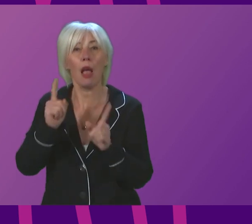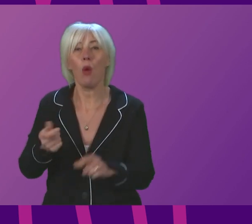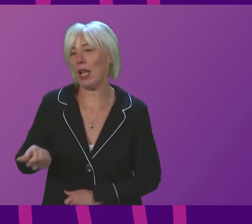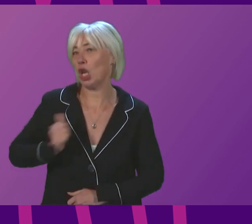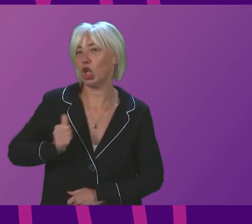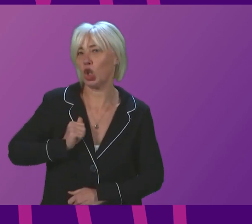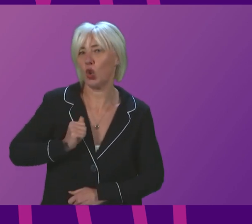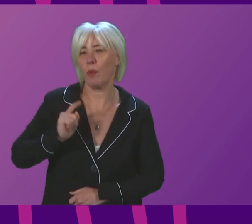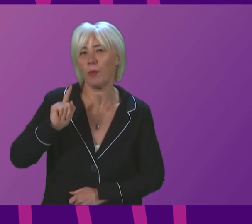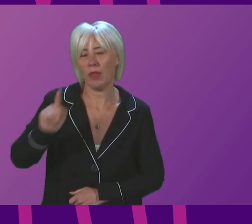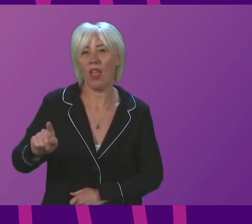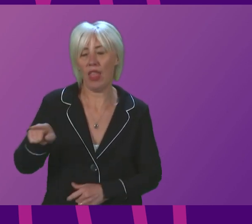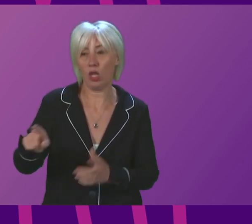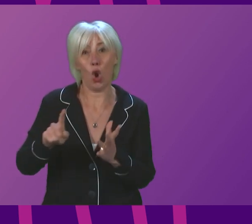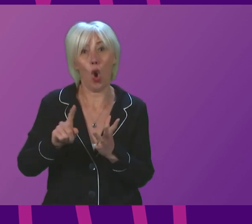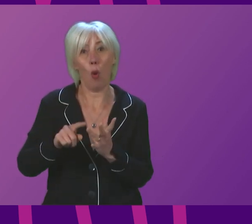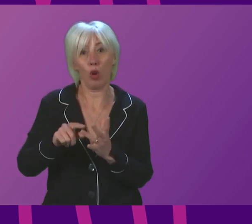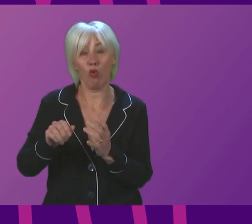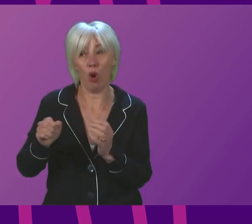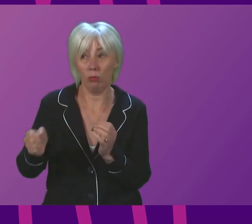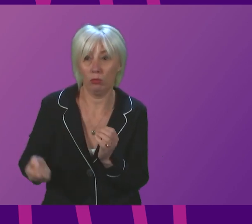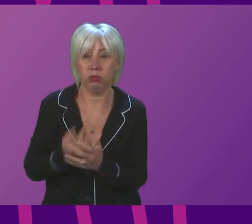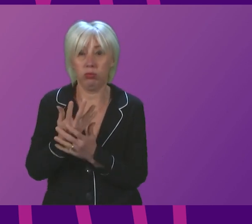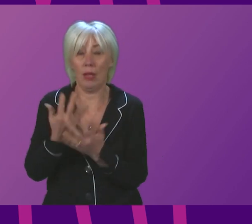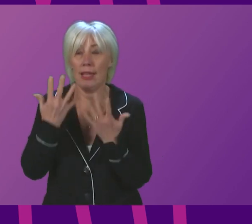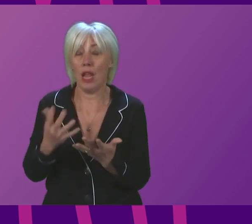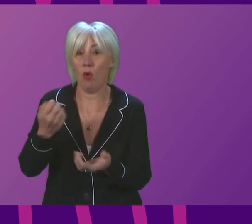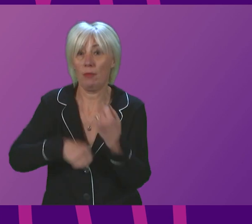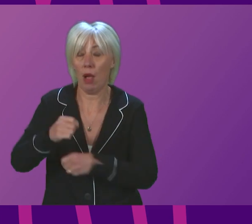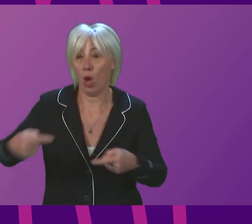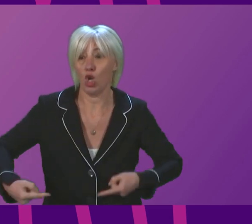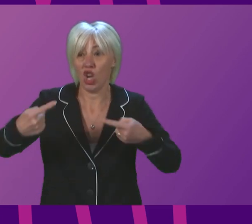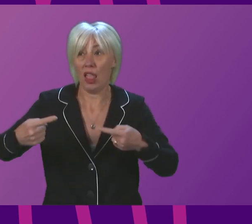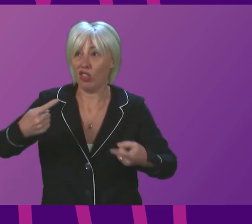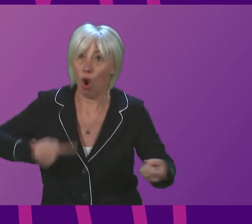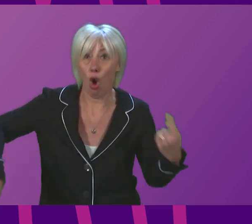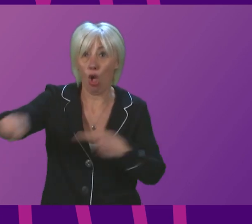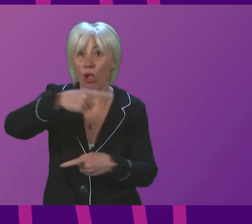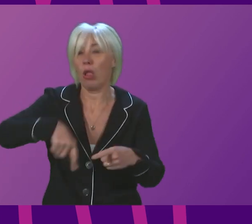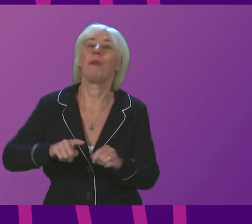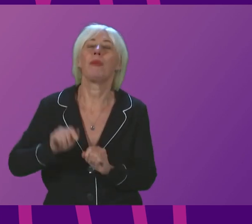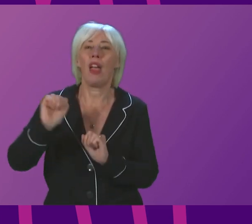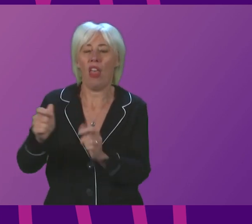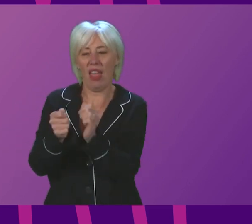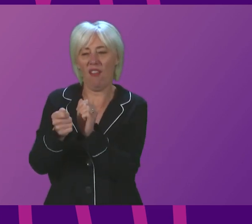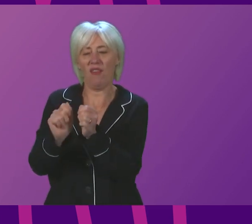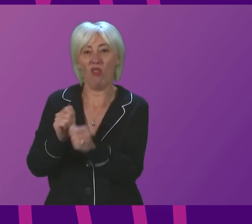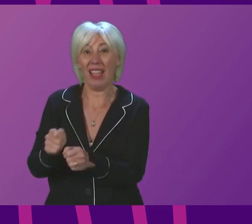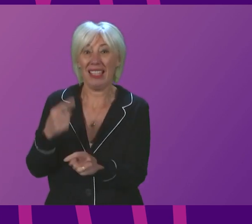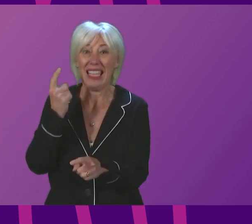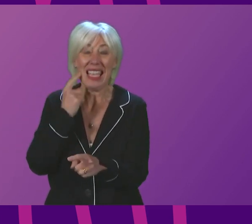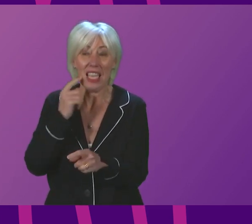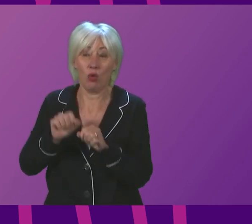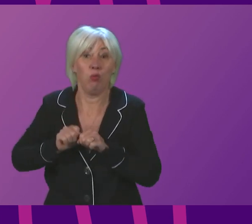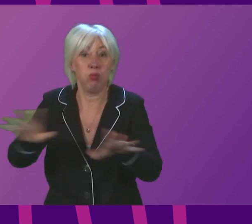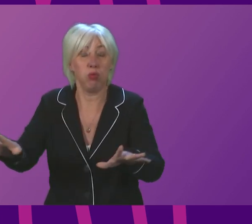that the emergence of Omicron is a significant challenge for all of us. A variant that is more transmissible than